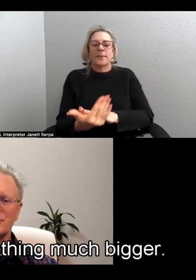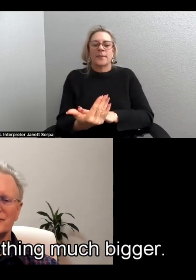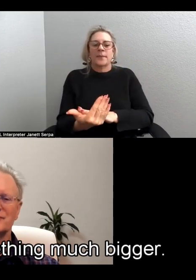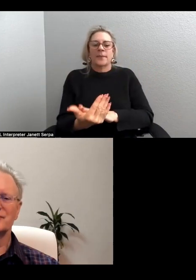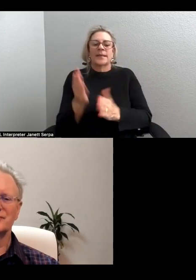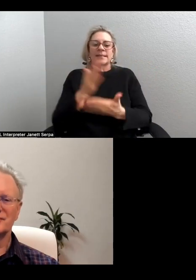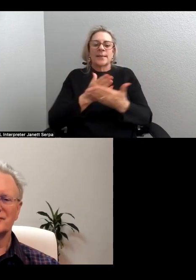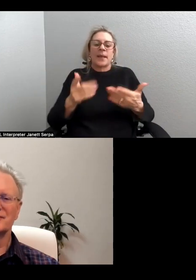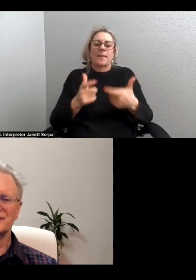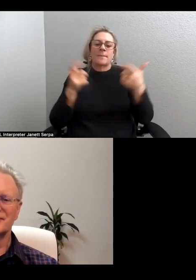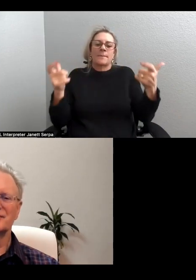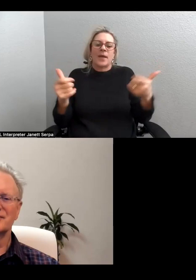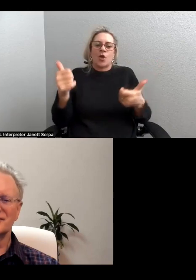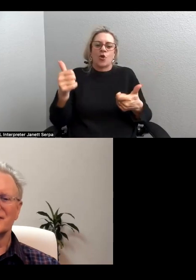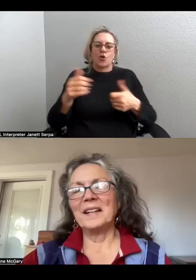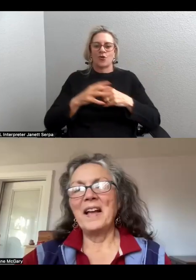bigger.